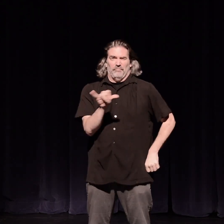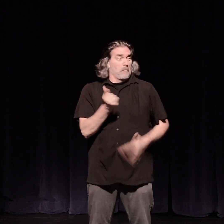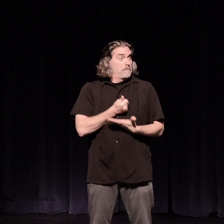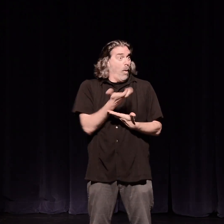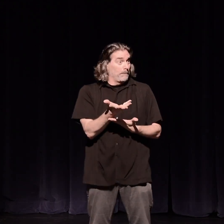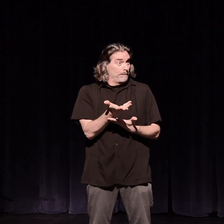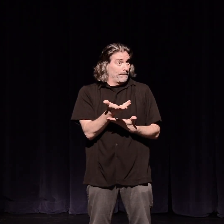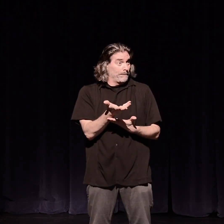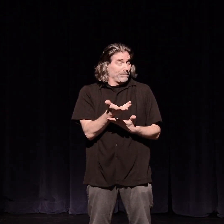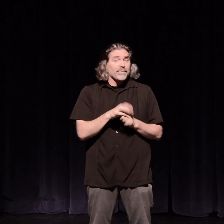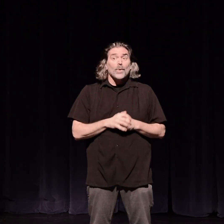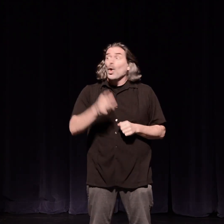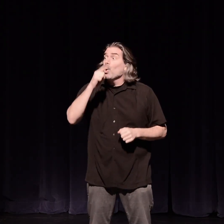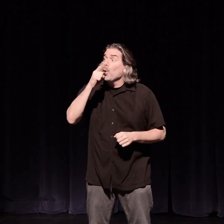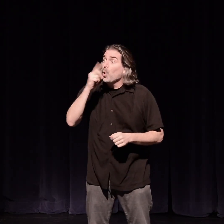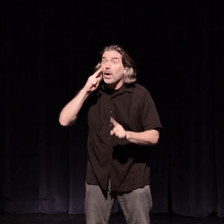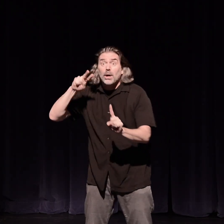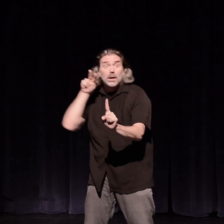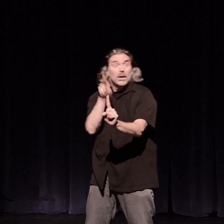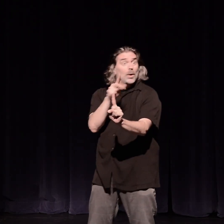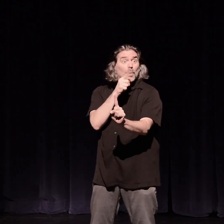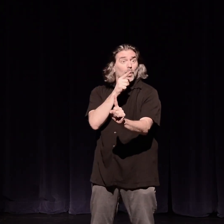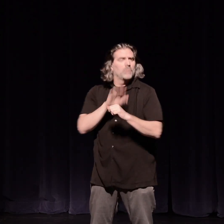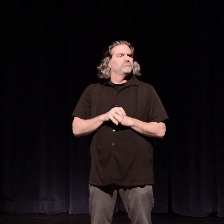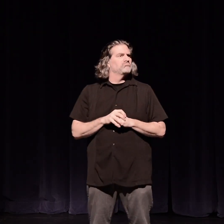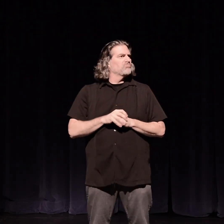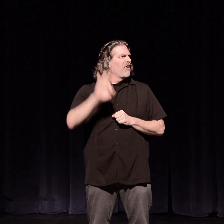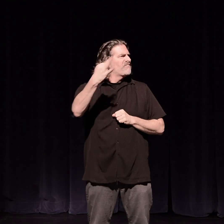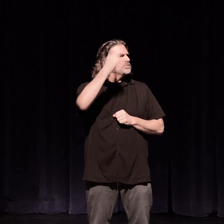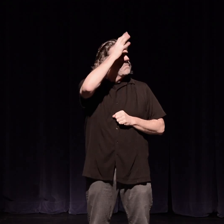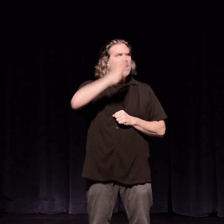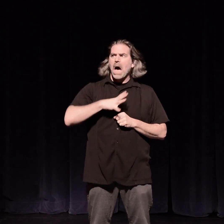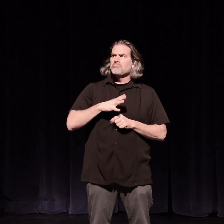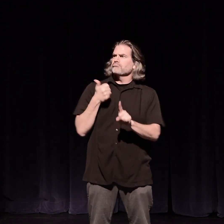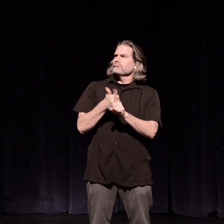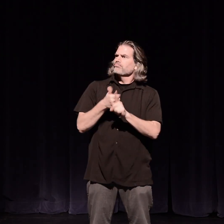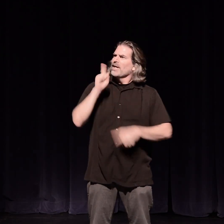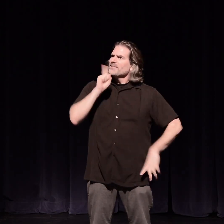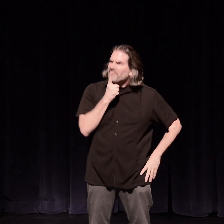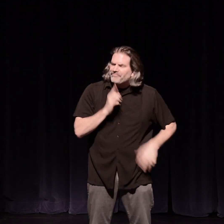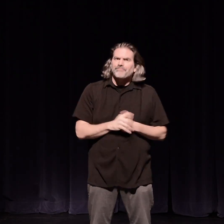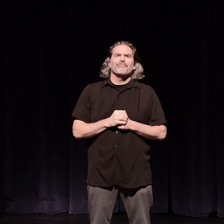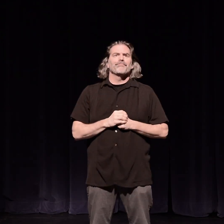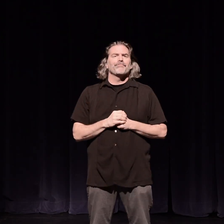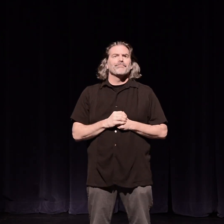Okay, this is the exact same poem from the perspective of a French deaf man.